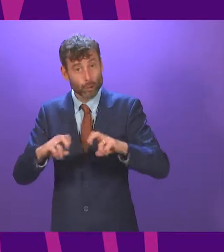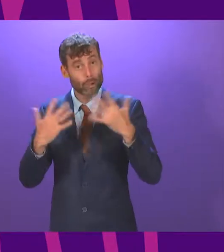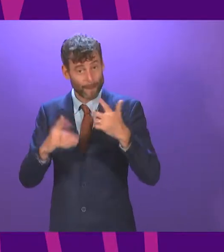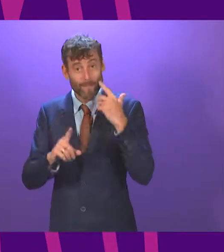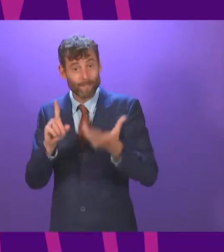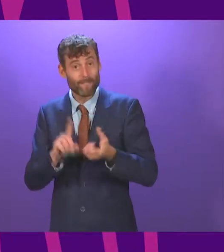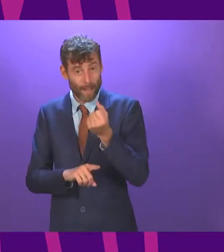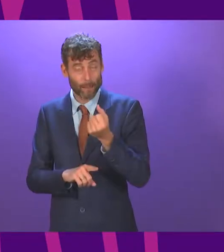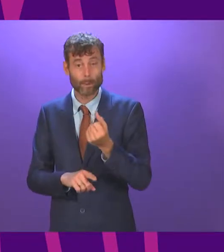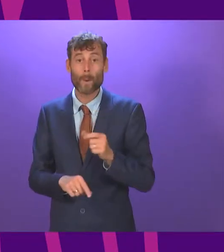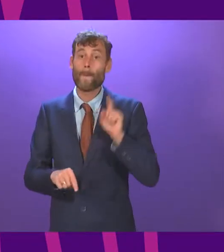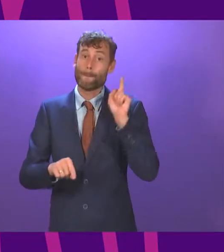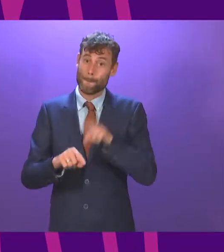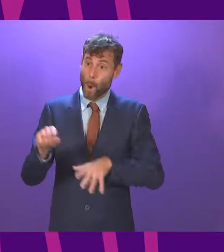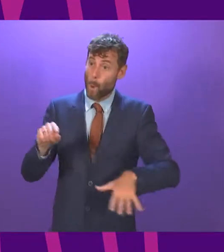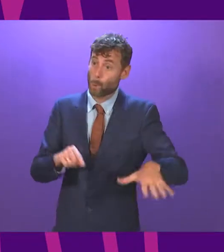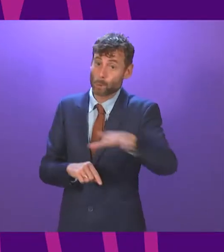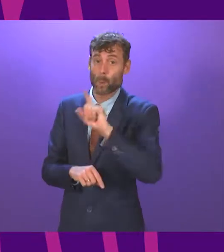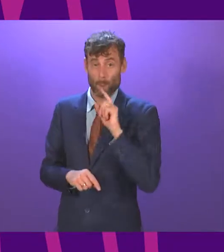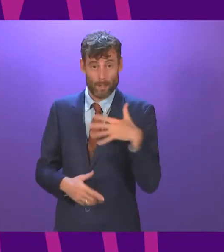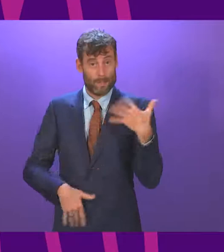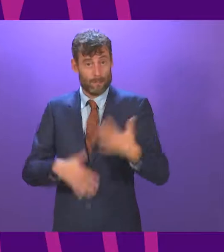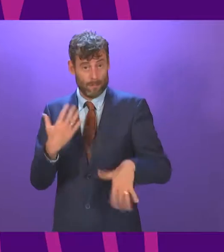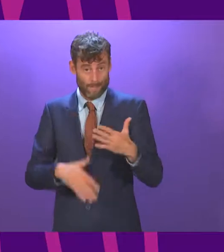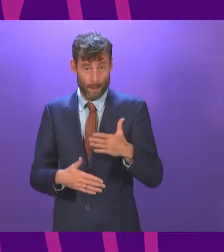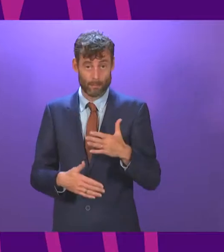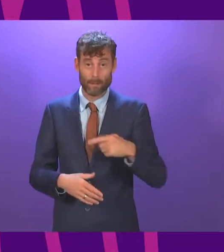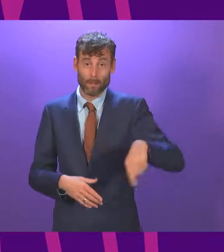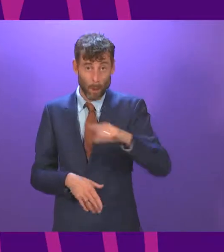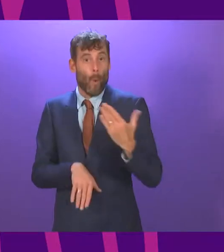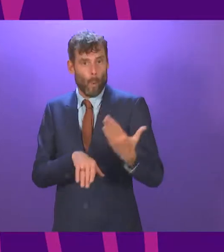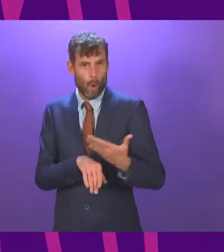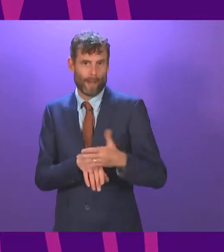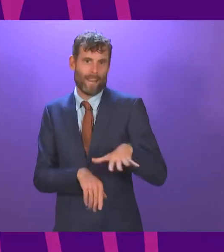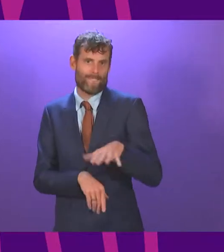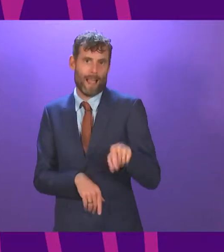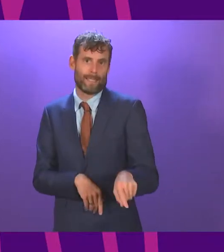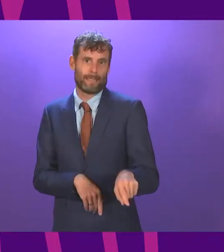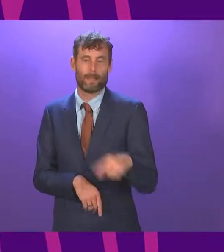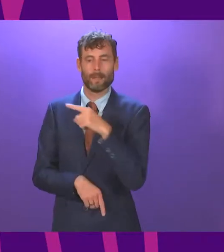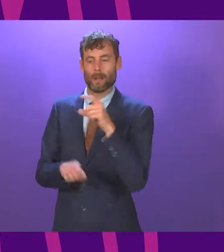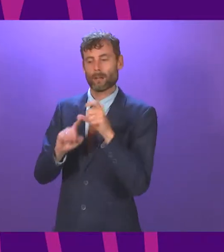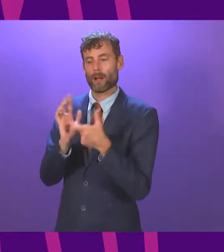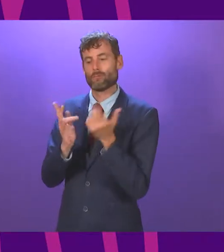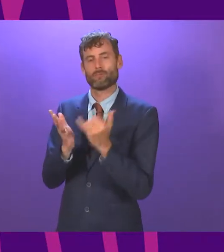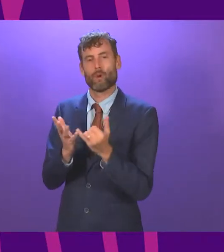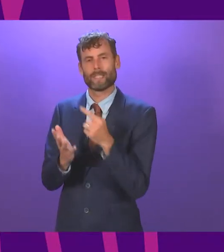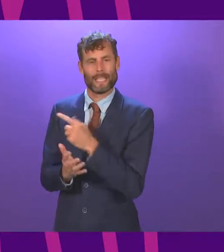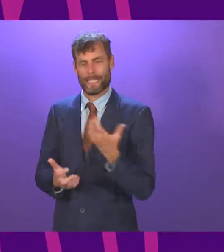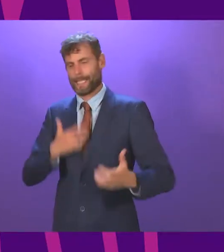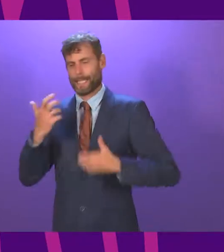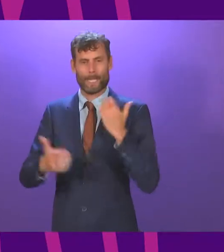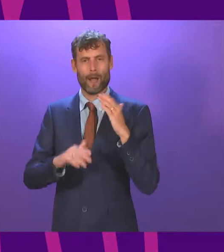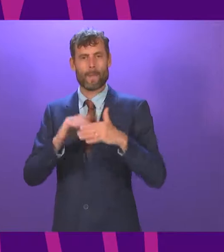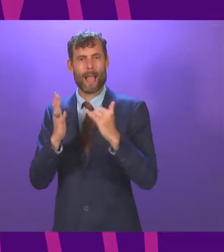make up the majority of those who will be affected. So when Douglas Ross earlier moaned about the SNP-Green cooperation